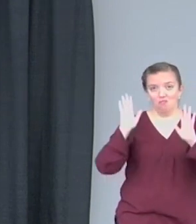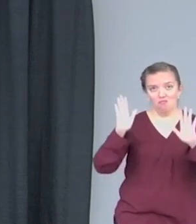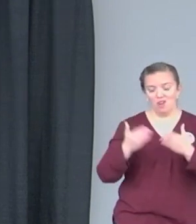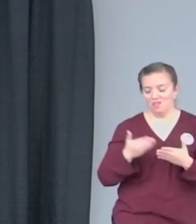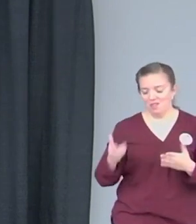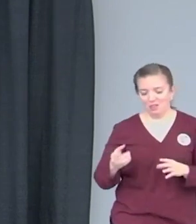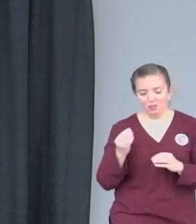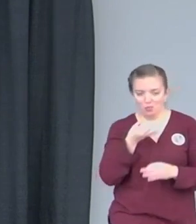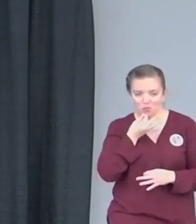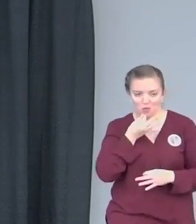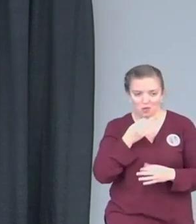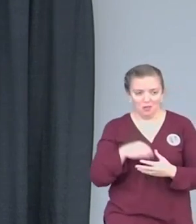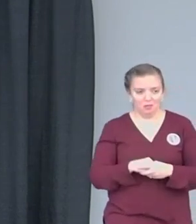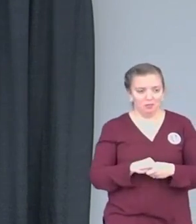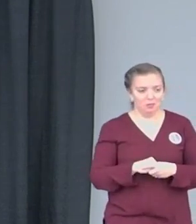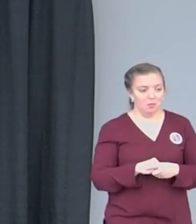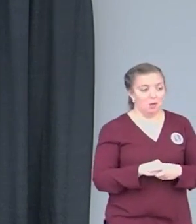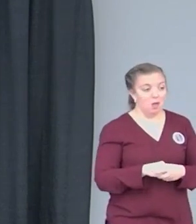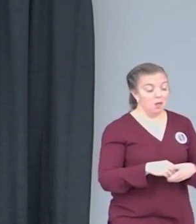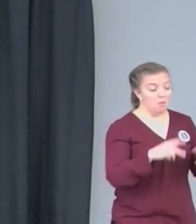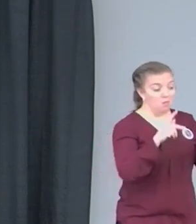tried to take my life gave me life.